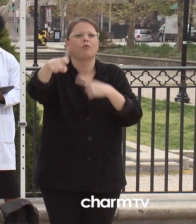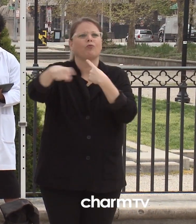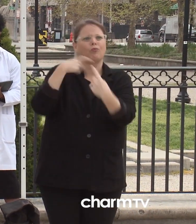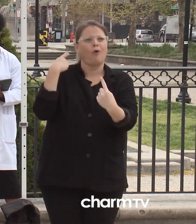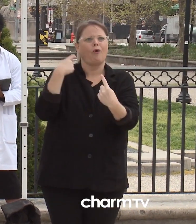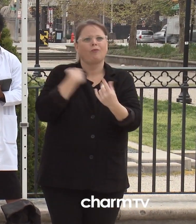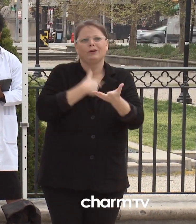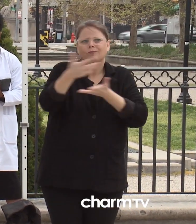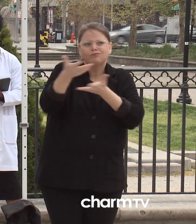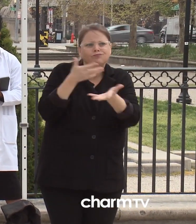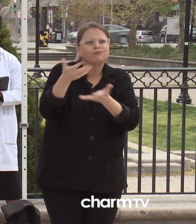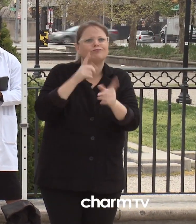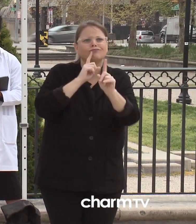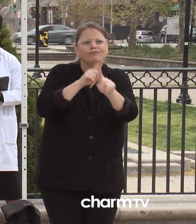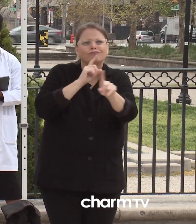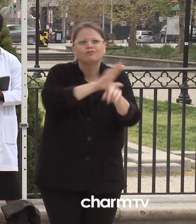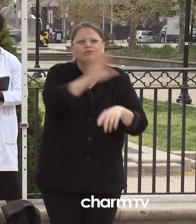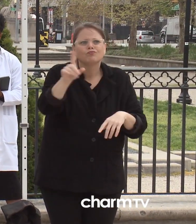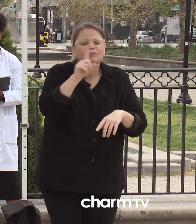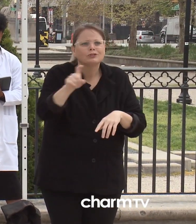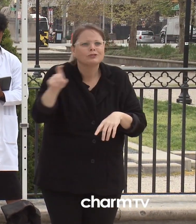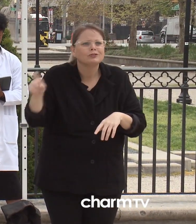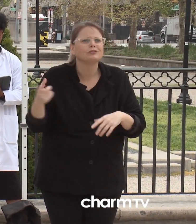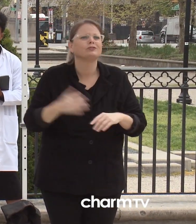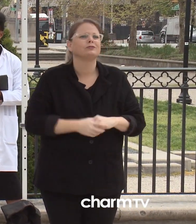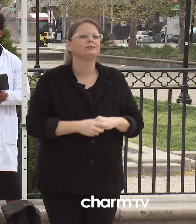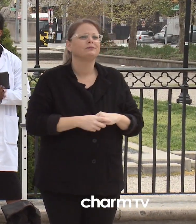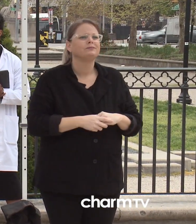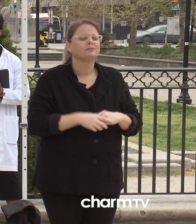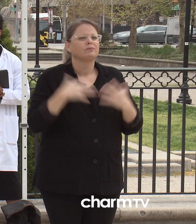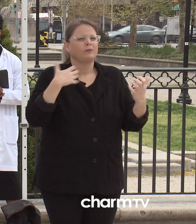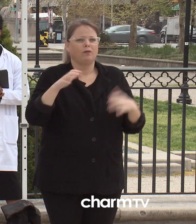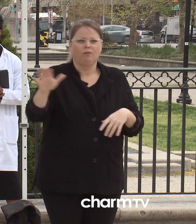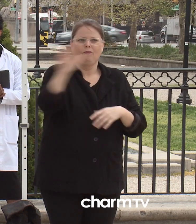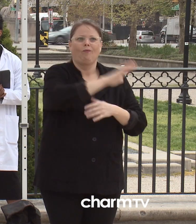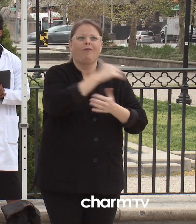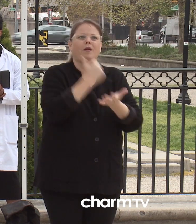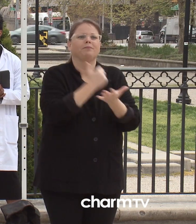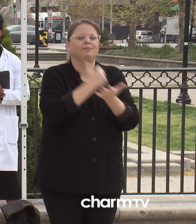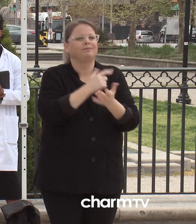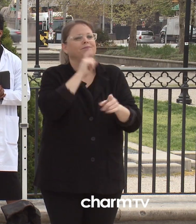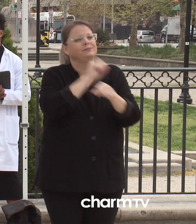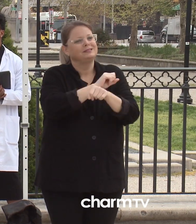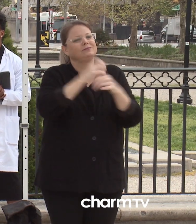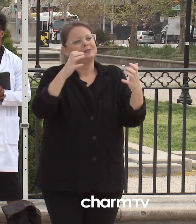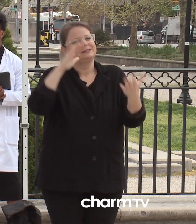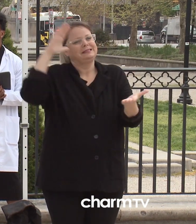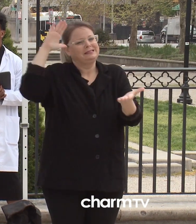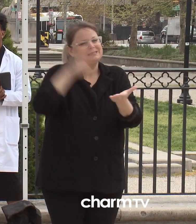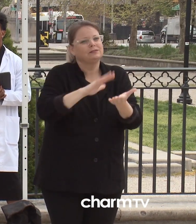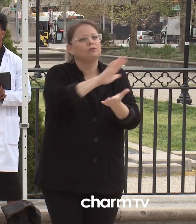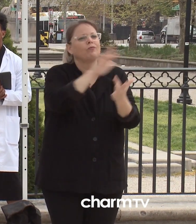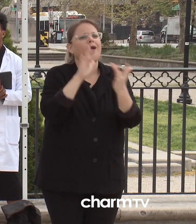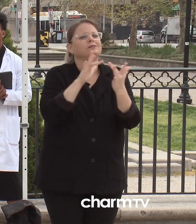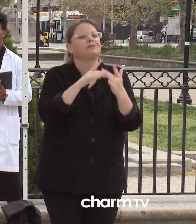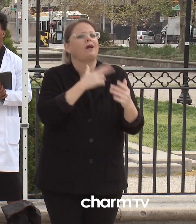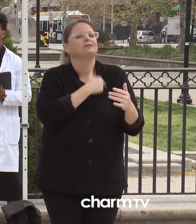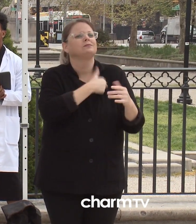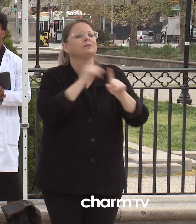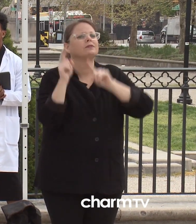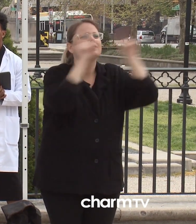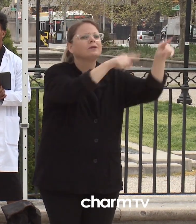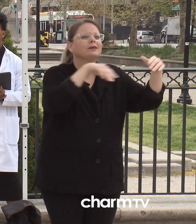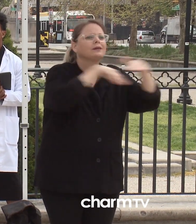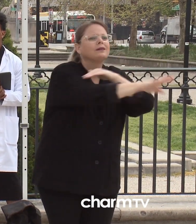save lives. And we're asking your help in minimizing your contact with hospitals and health care facilities during this